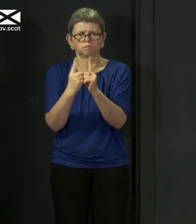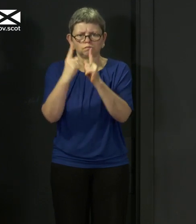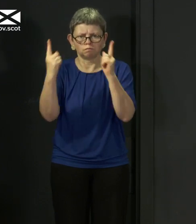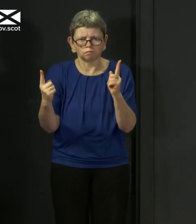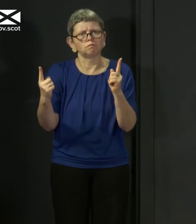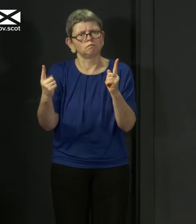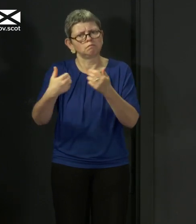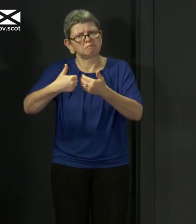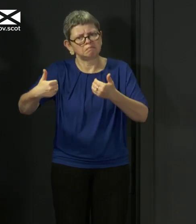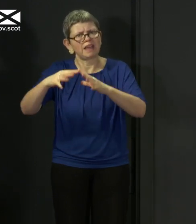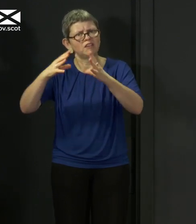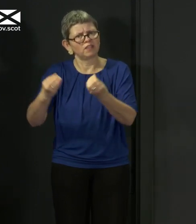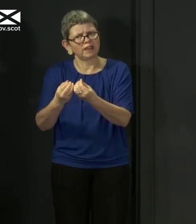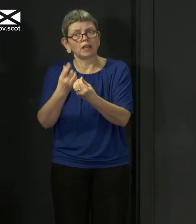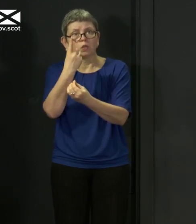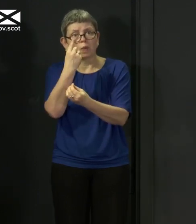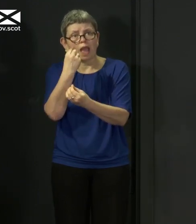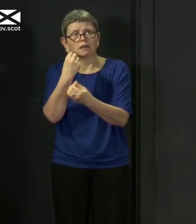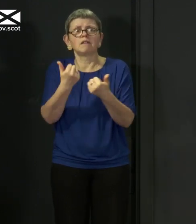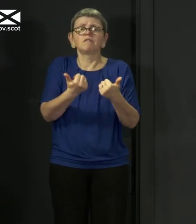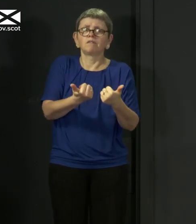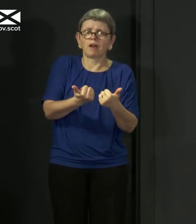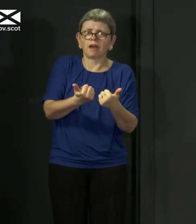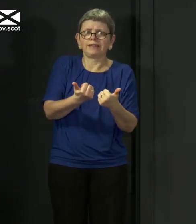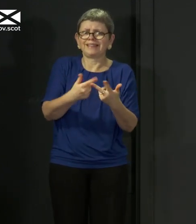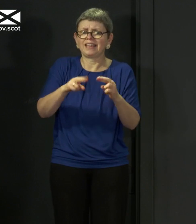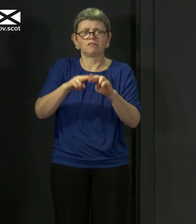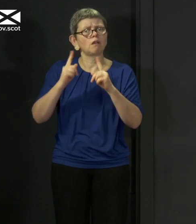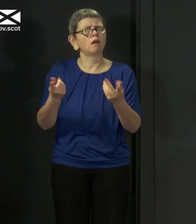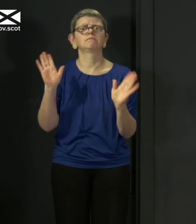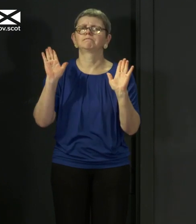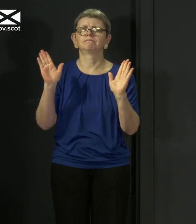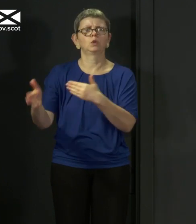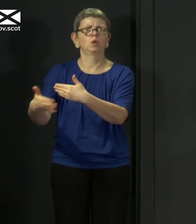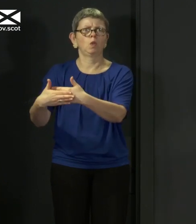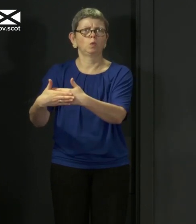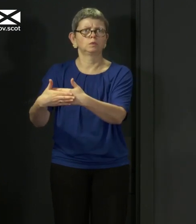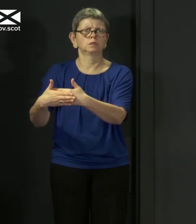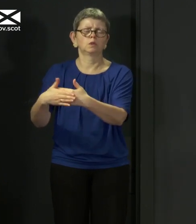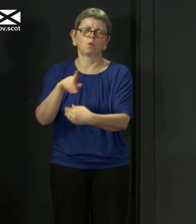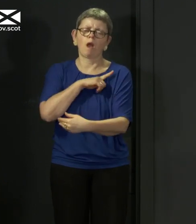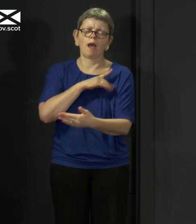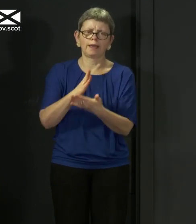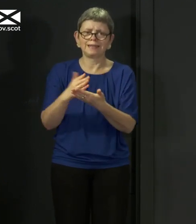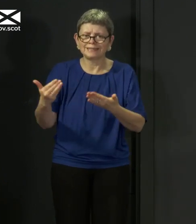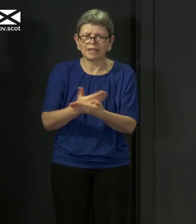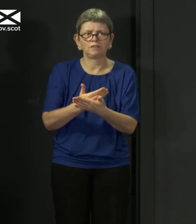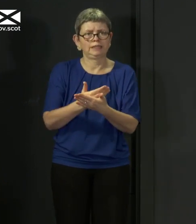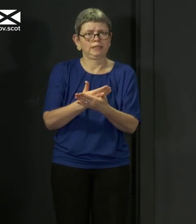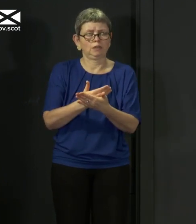The precautionary principle that I've spoken about before still applies for the protection of your workers and for your customers.